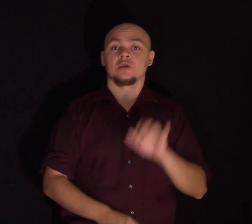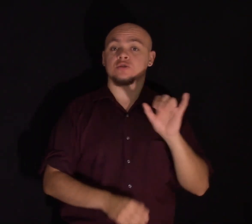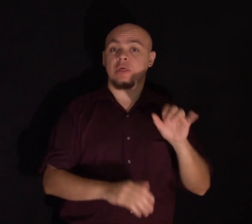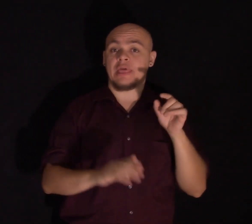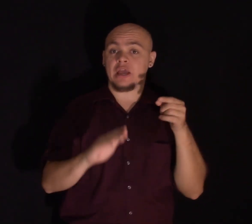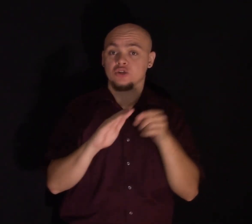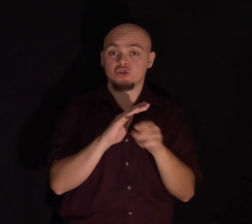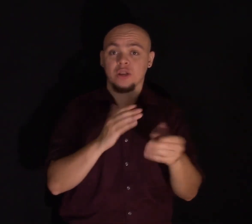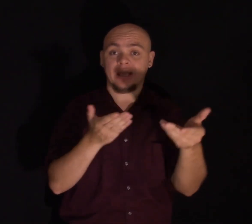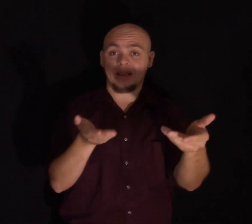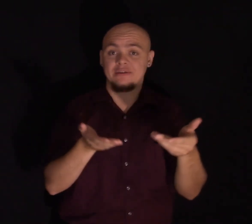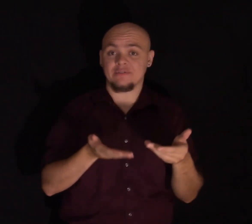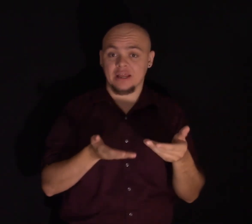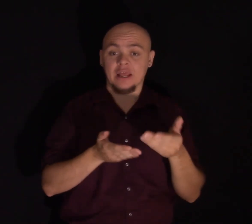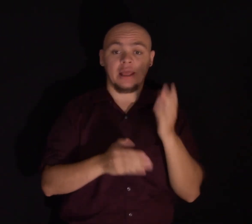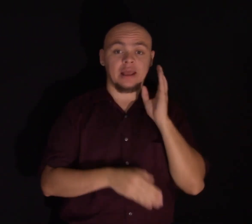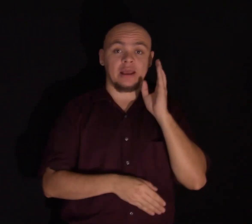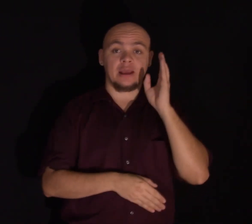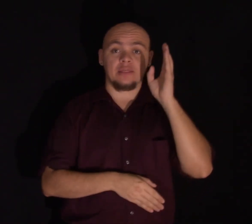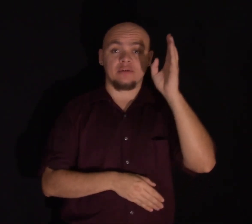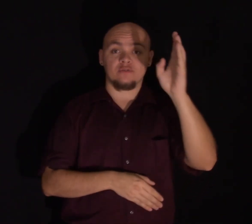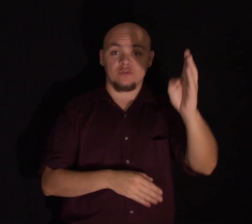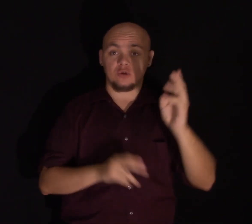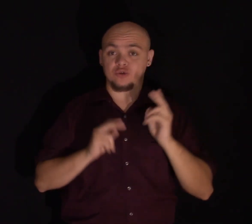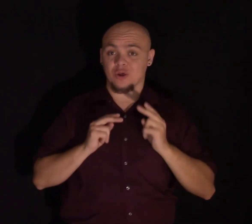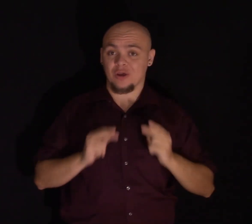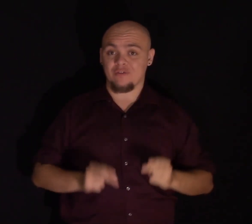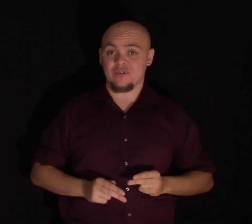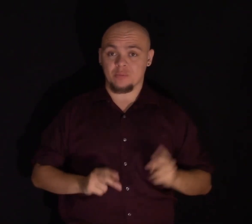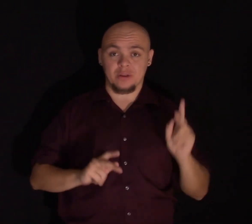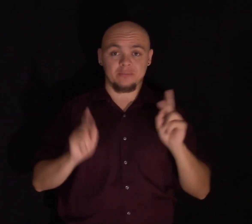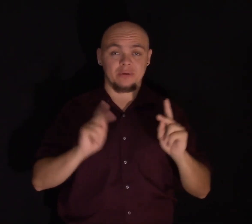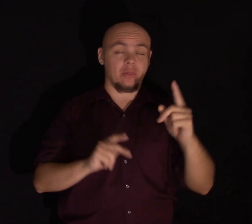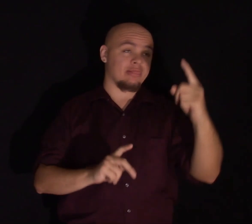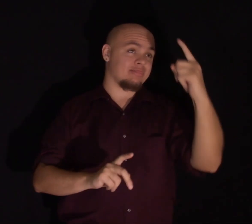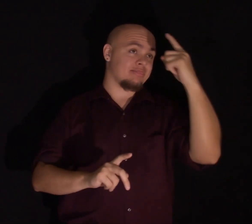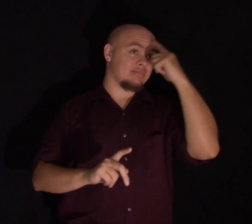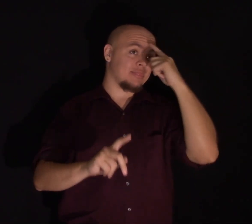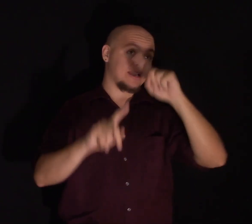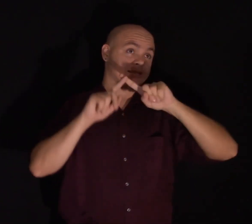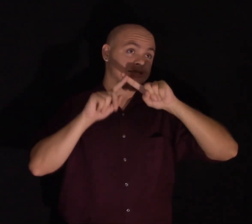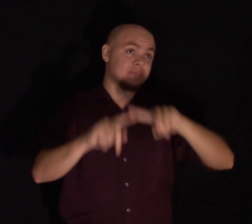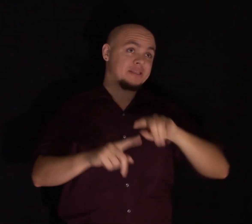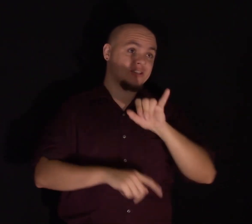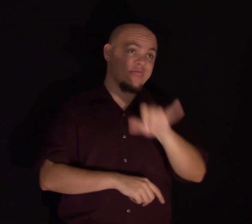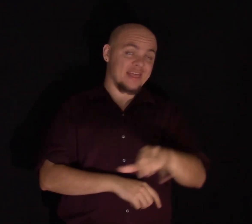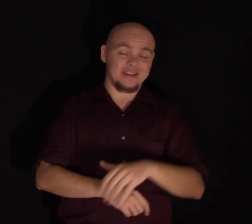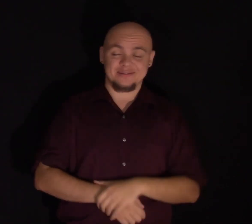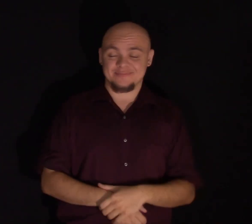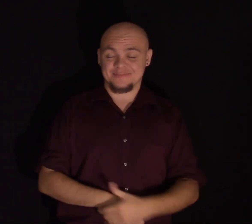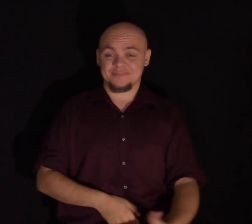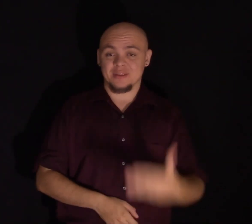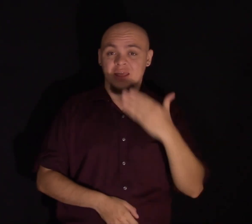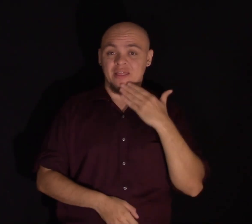and the very future of humanity we think depends on it. Thank you very much.